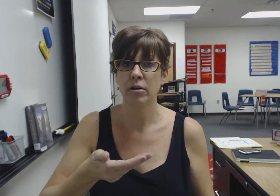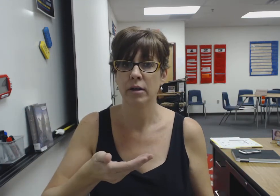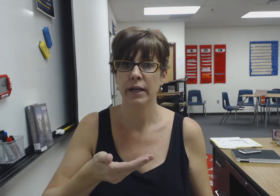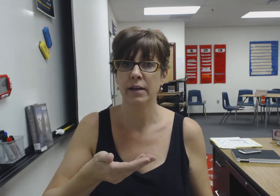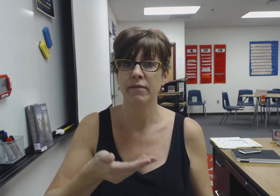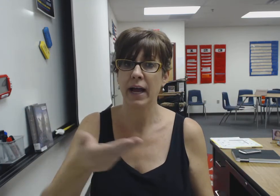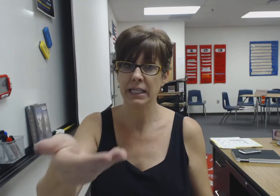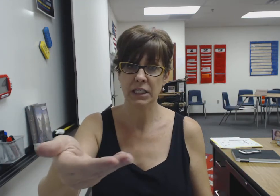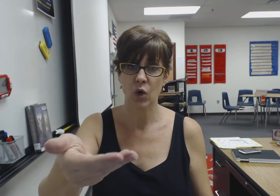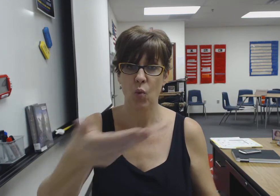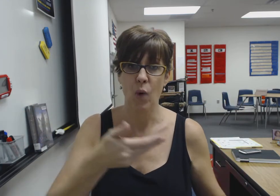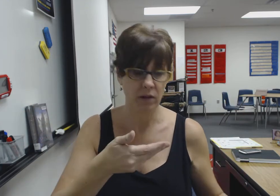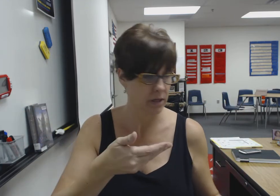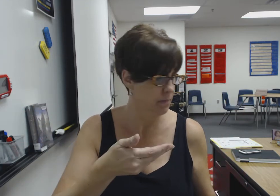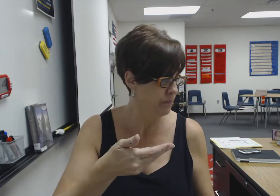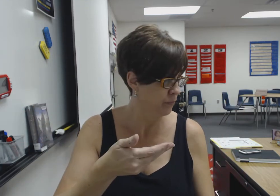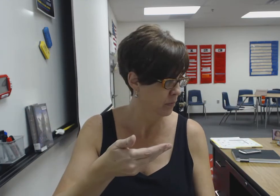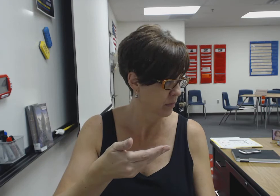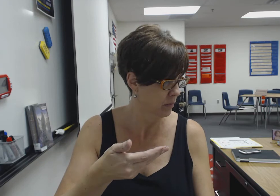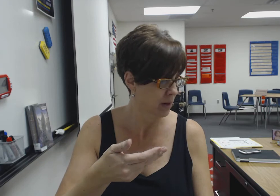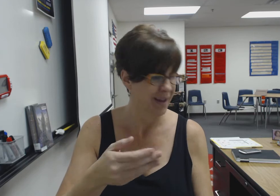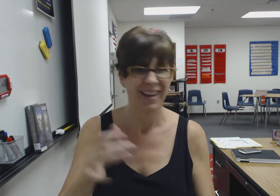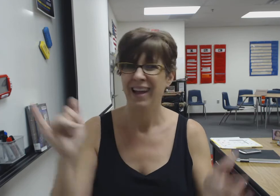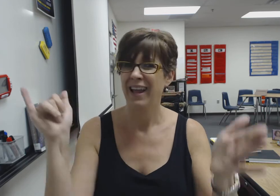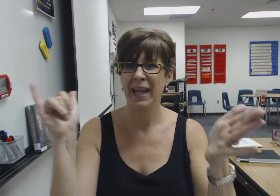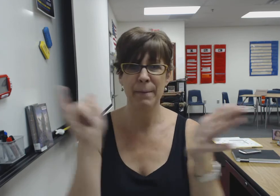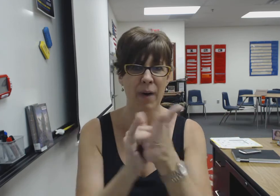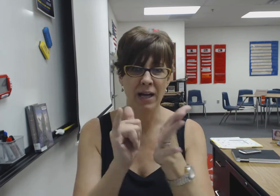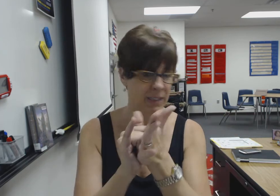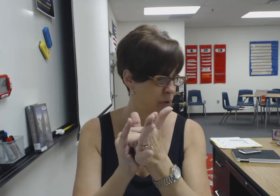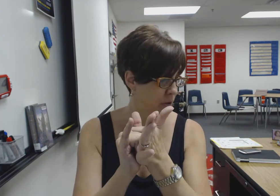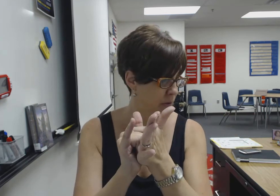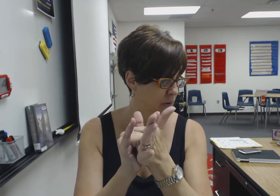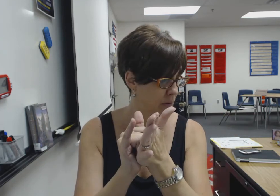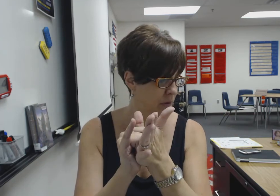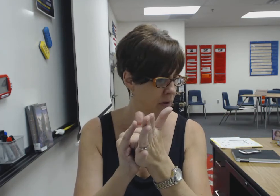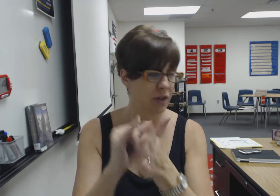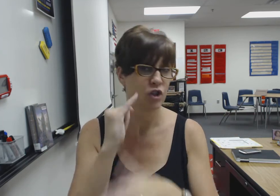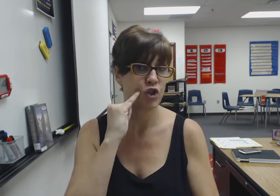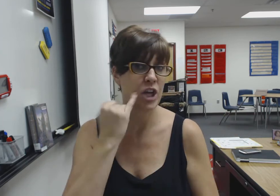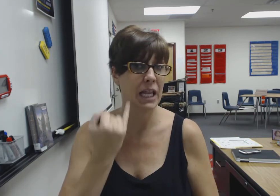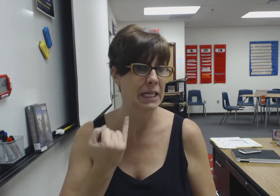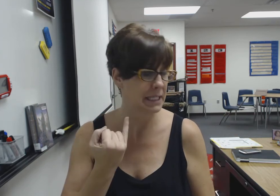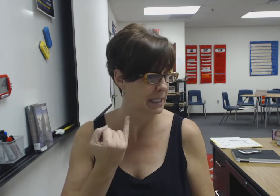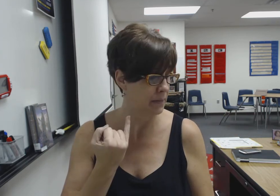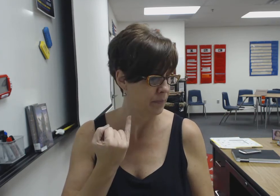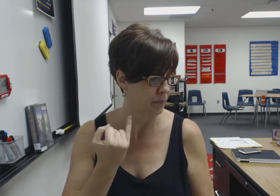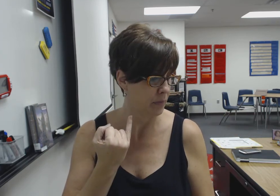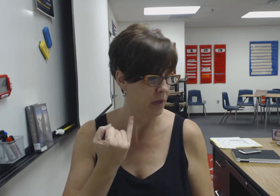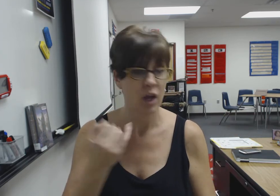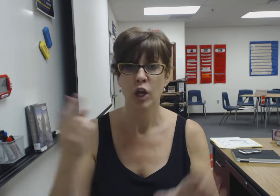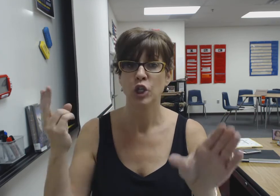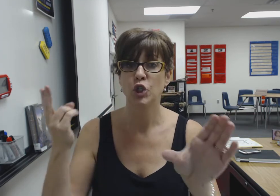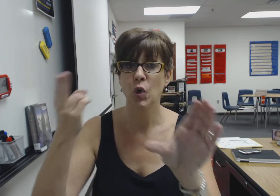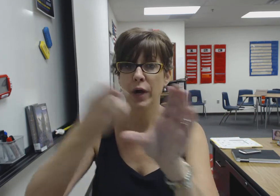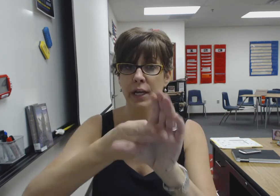invite welcome impossible jealous join